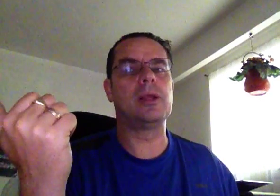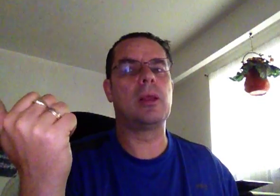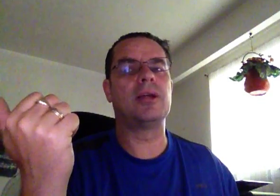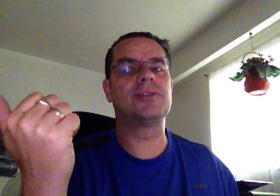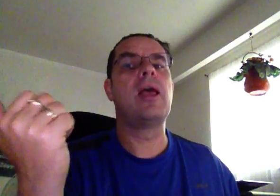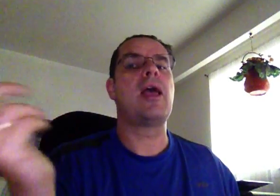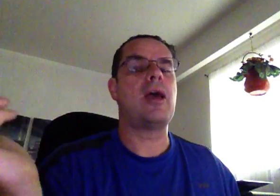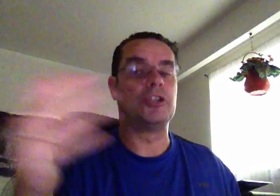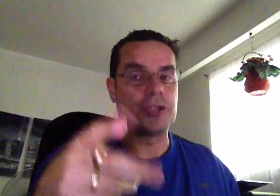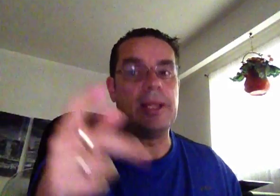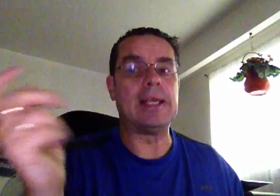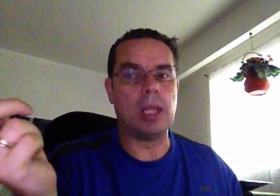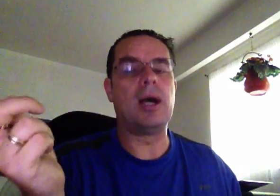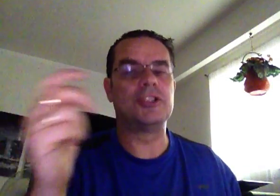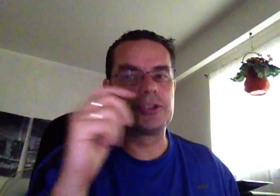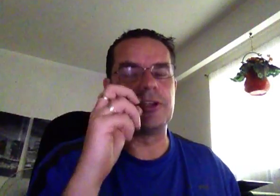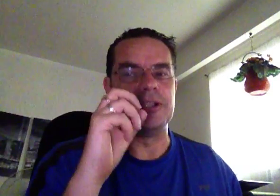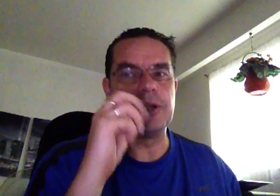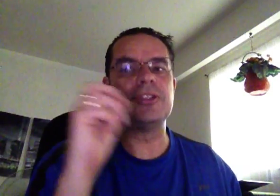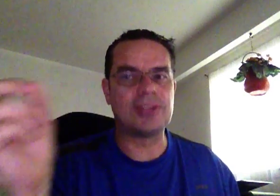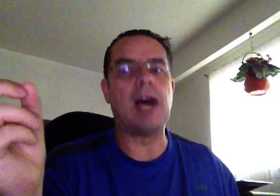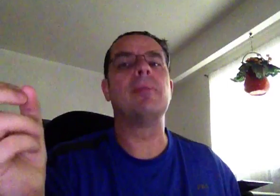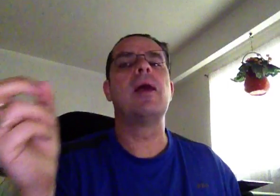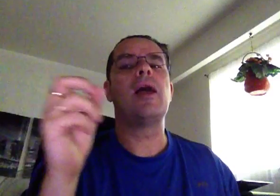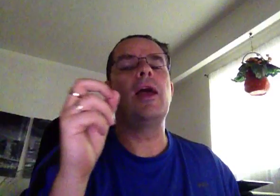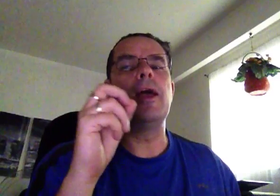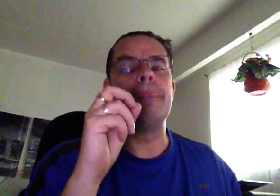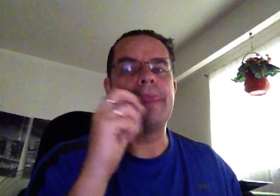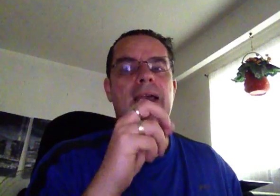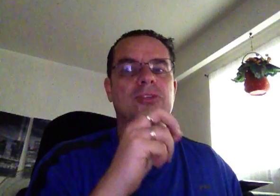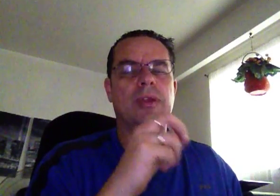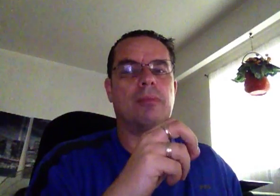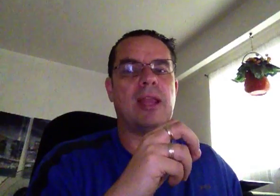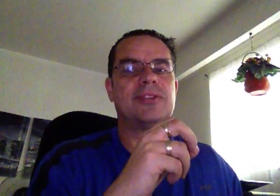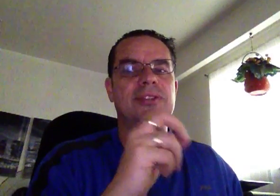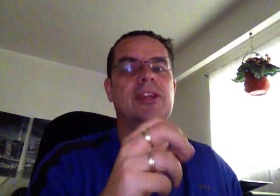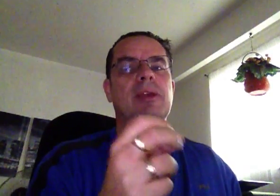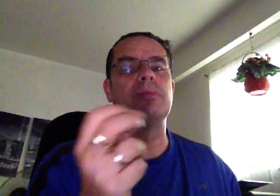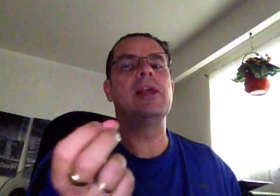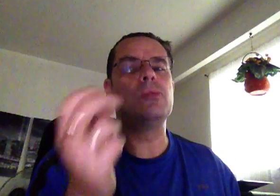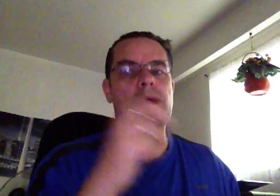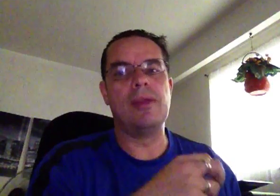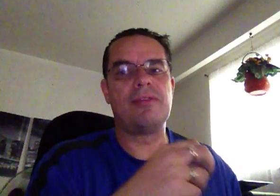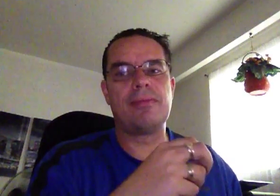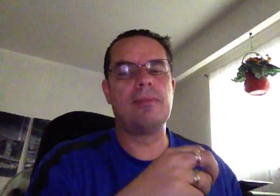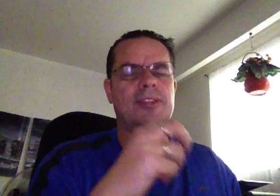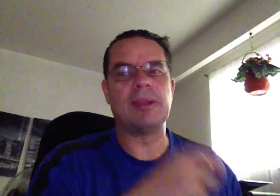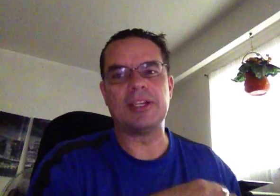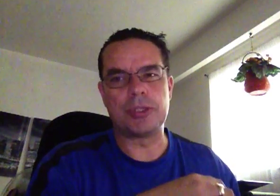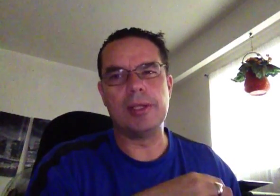loss or trailing stop. Sorry, trailing stop. And that is where the complexities come into play with something like a trade